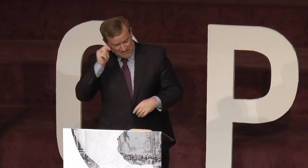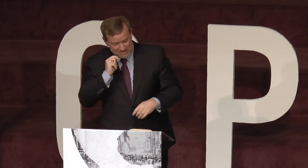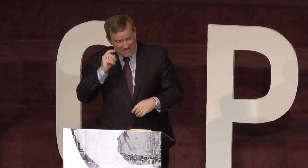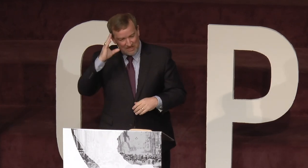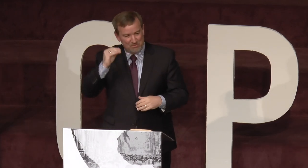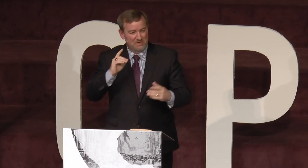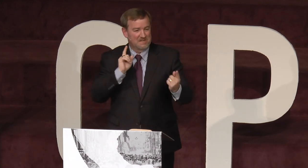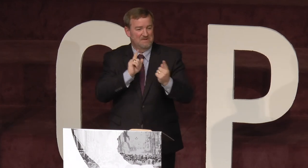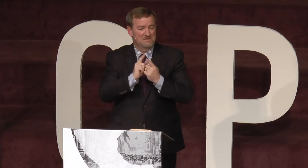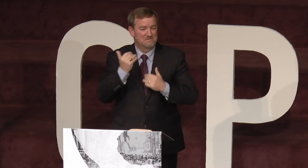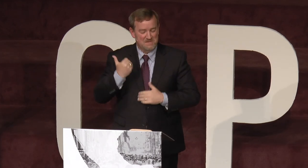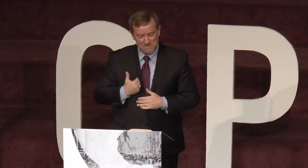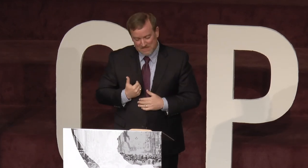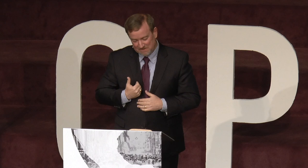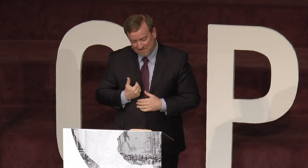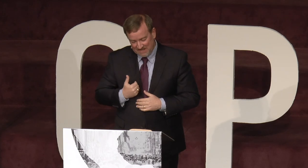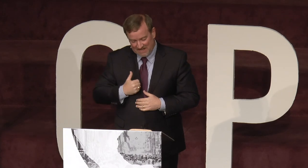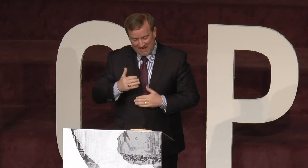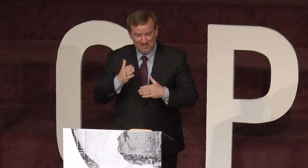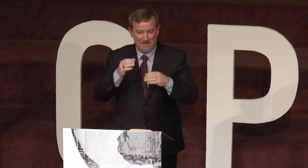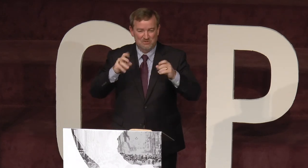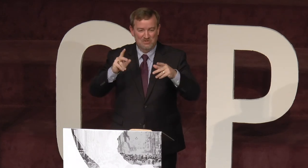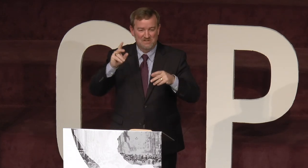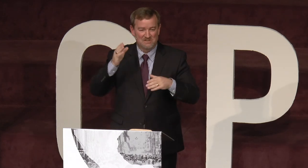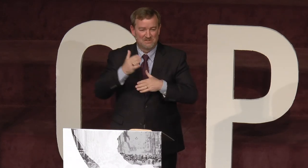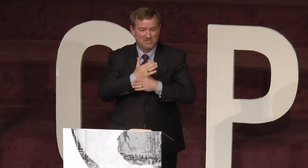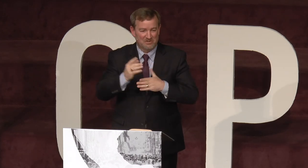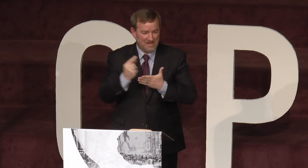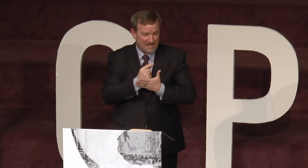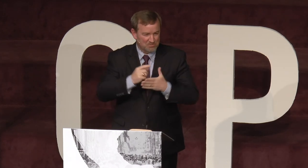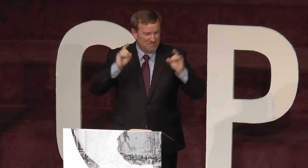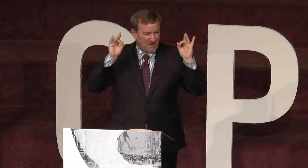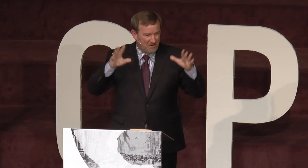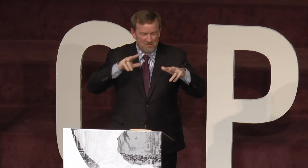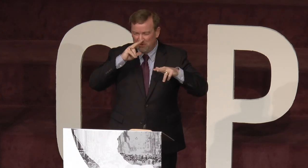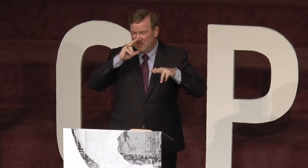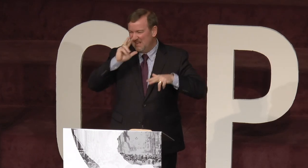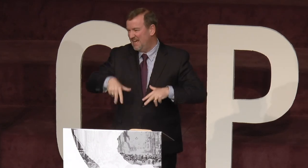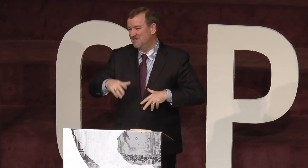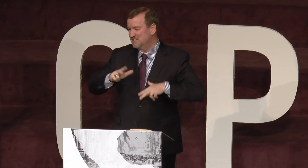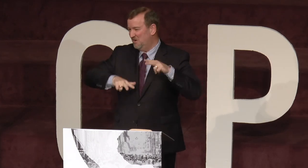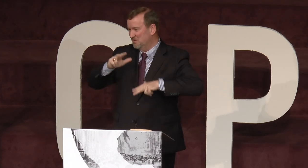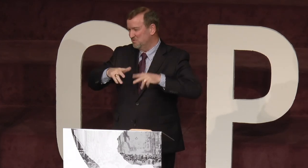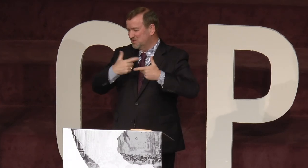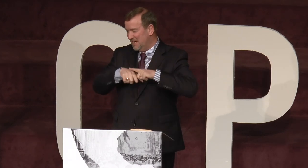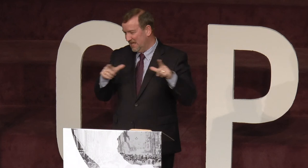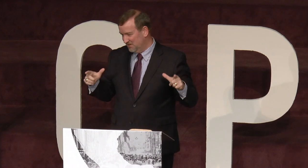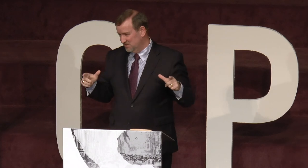boy to come and to meet me. And I had the opportunity to share the gospel in my horrible, lousy, awkward sign language.